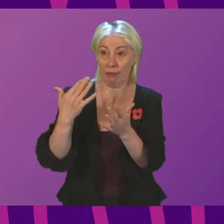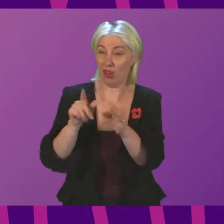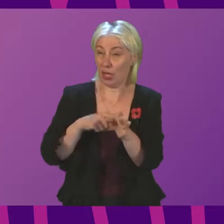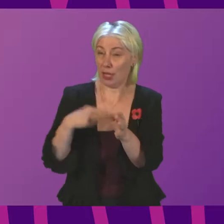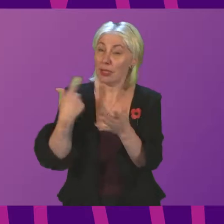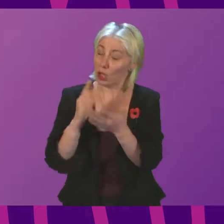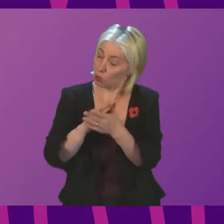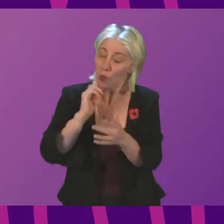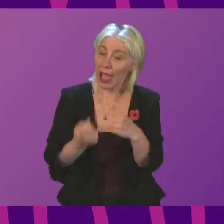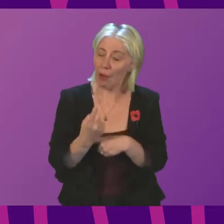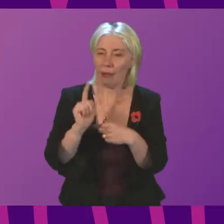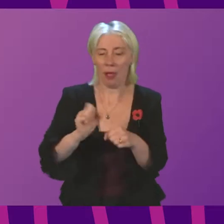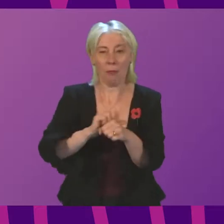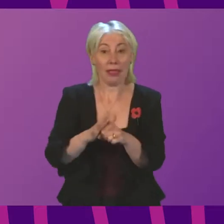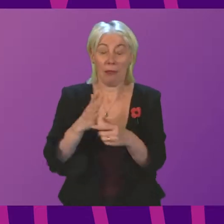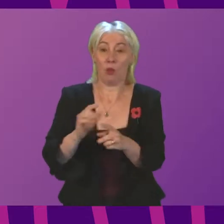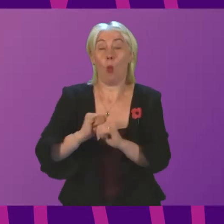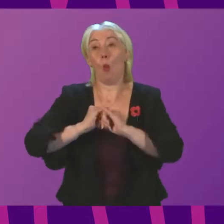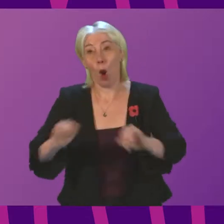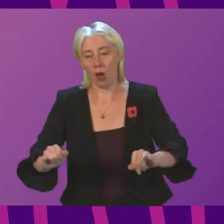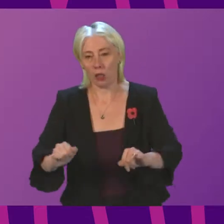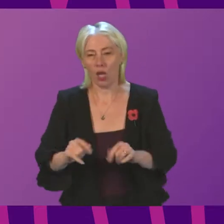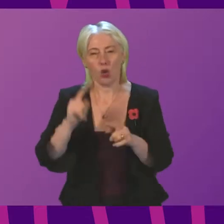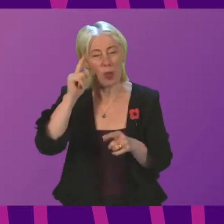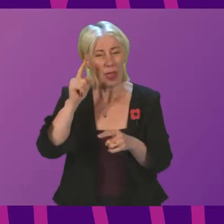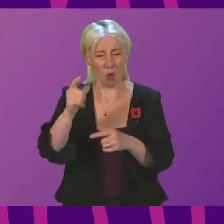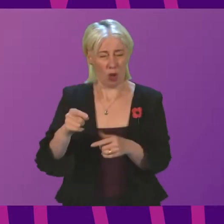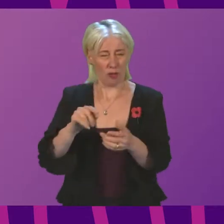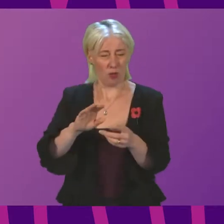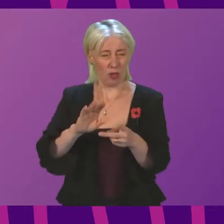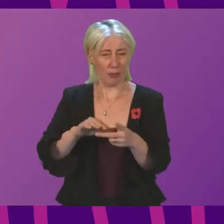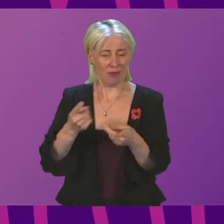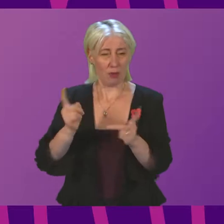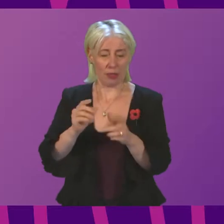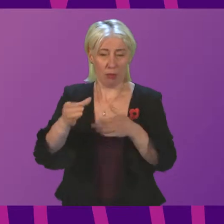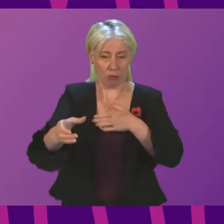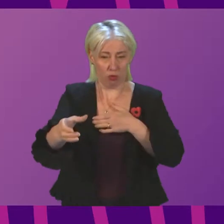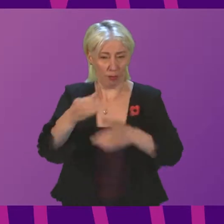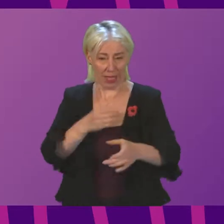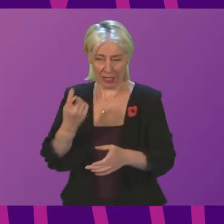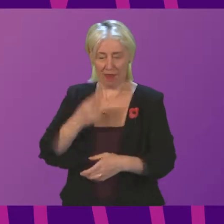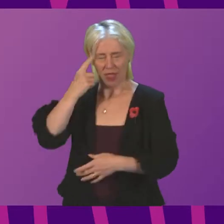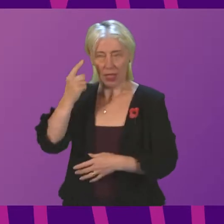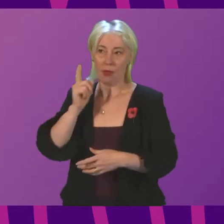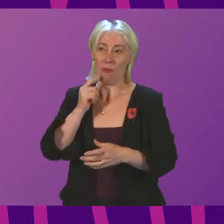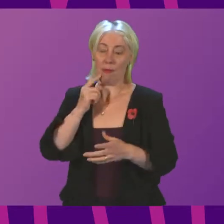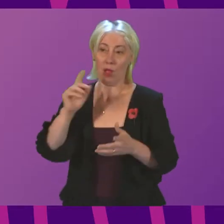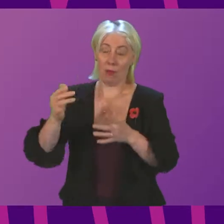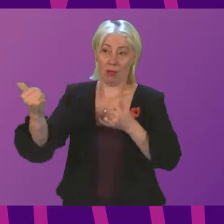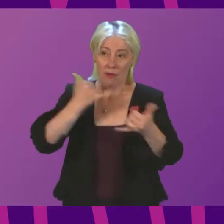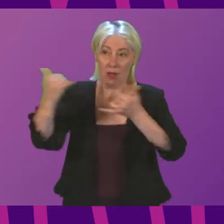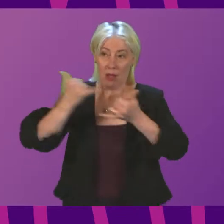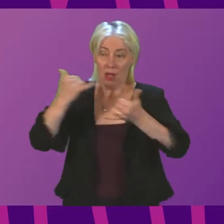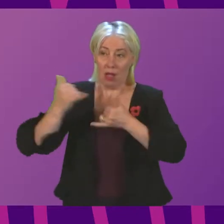to put himself in the shoes of our hardworking emergency care staff. The call handlers answering repeated calls,